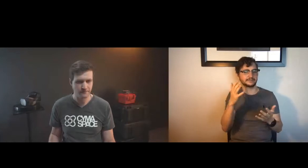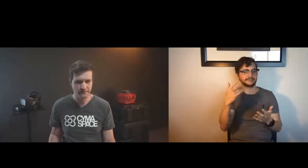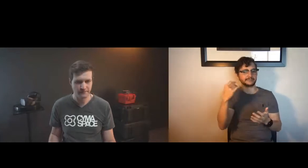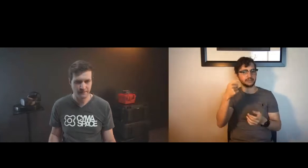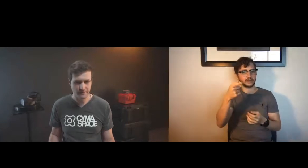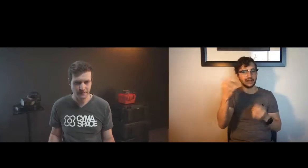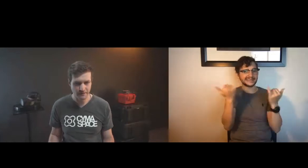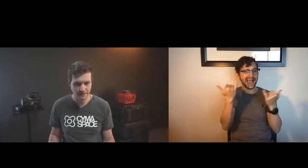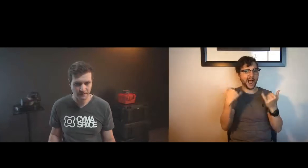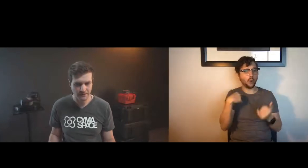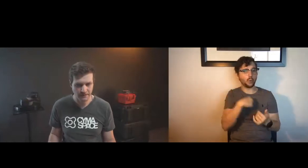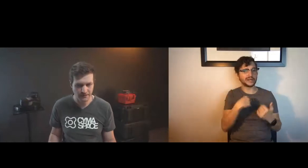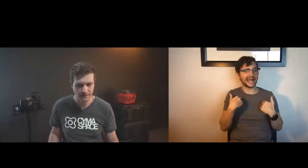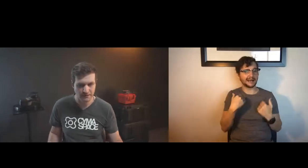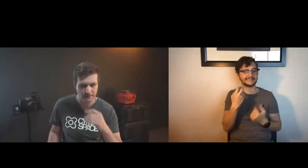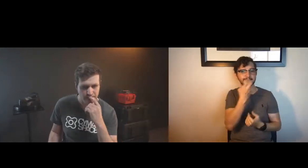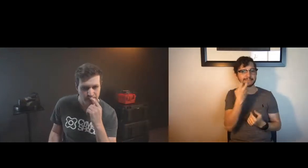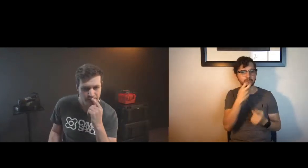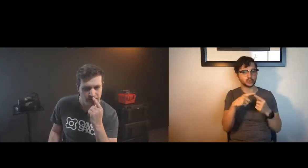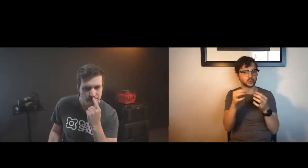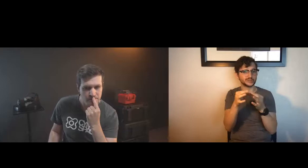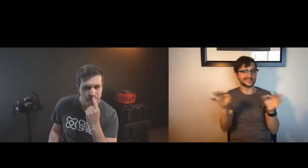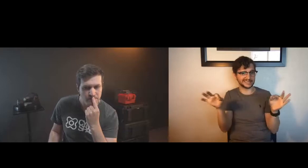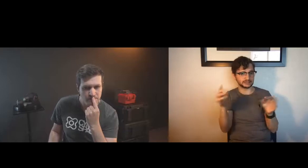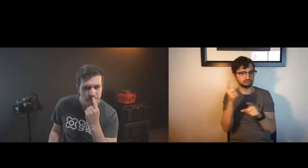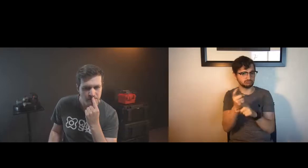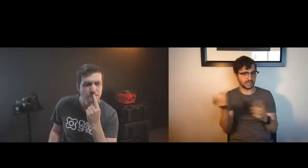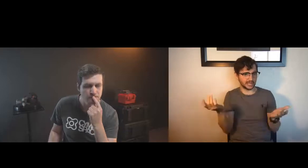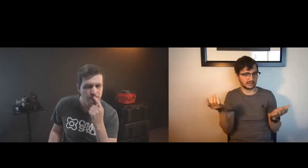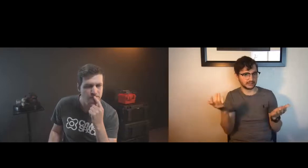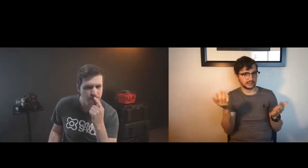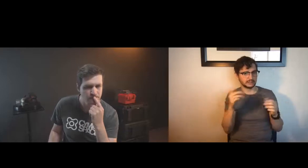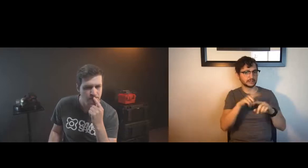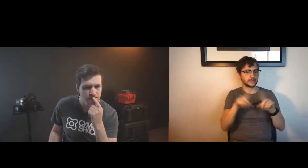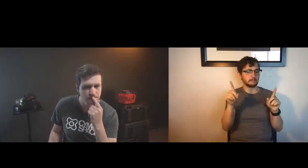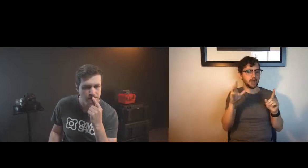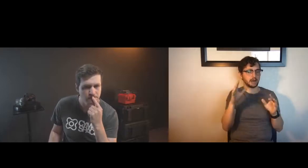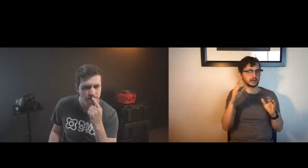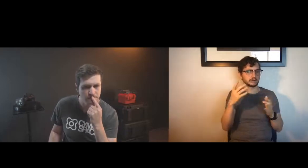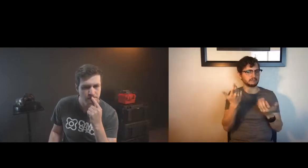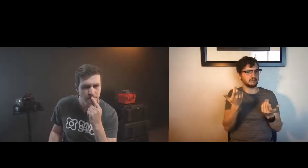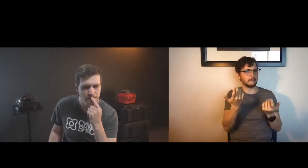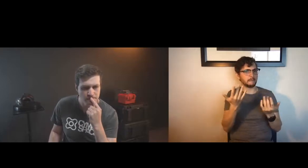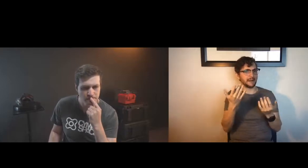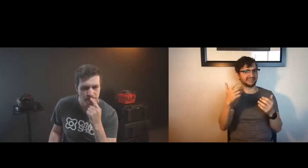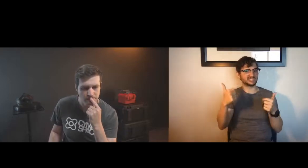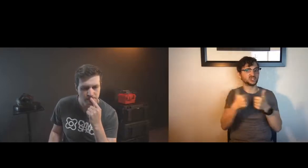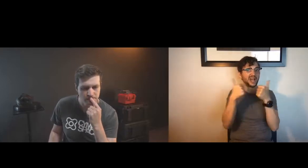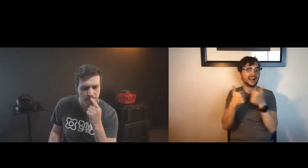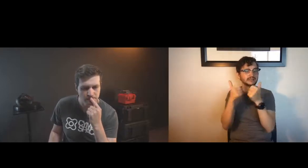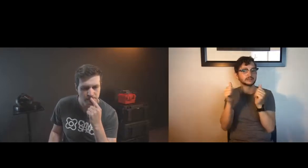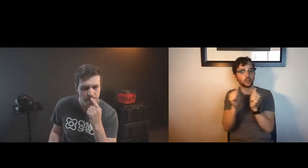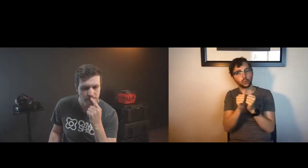translating so for example there is speech to text but